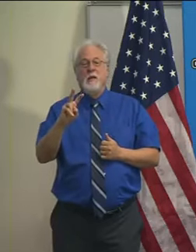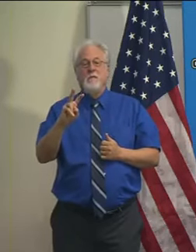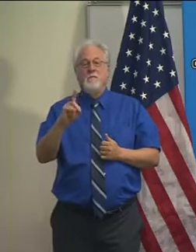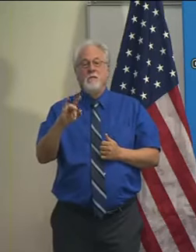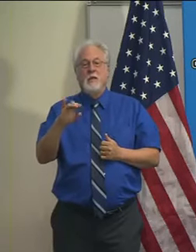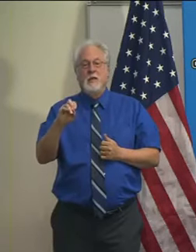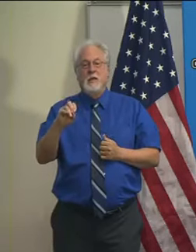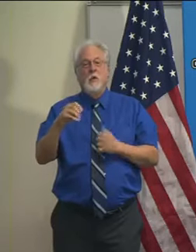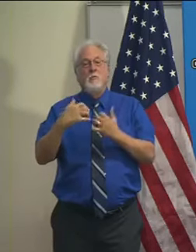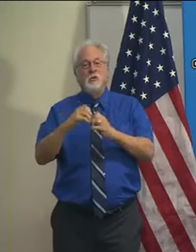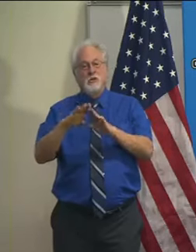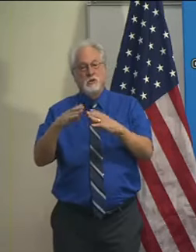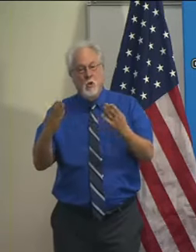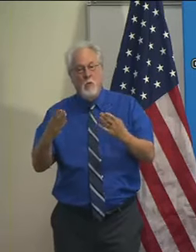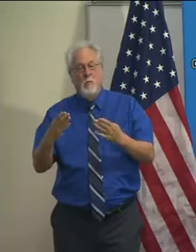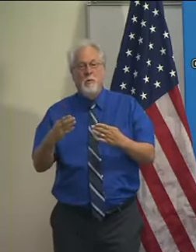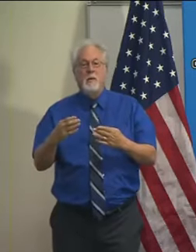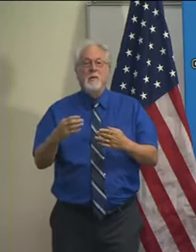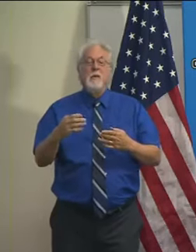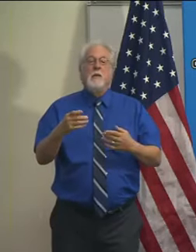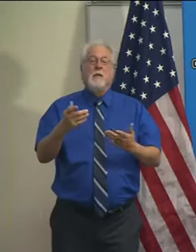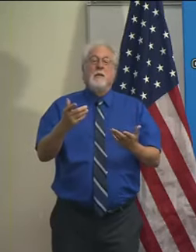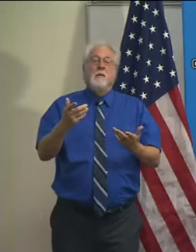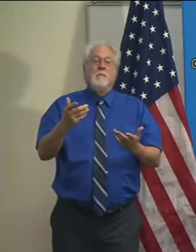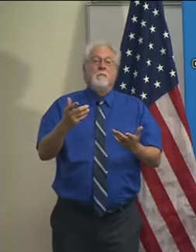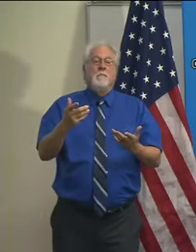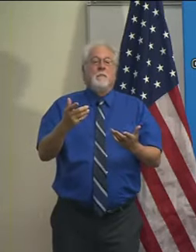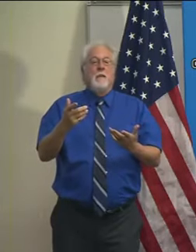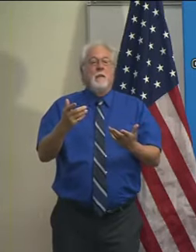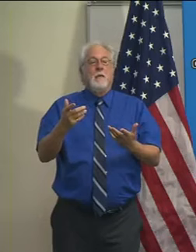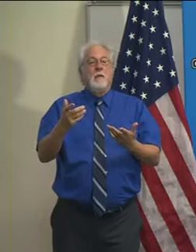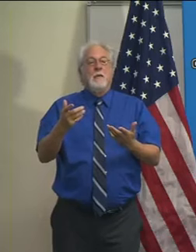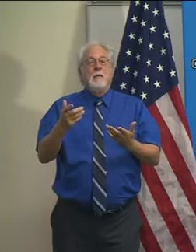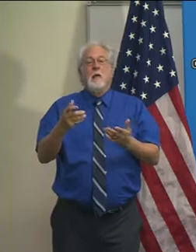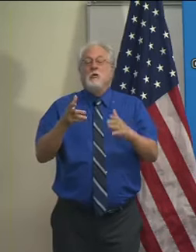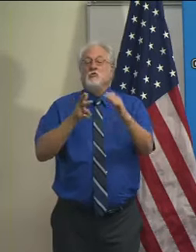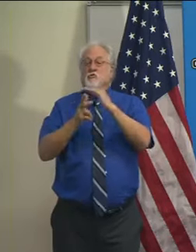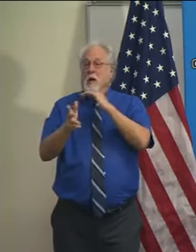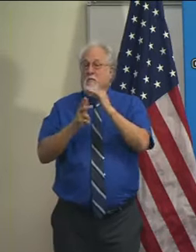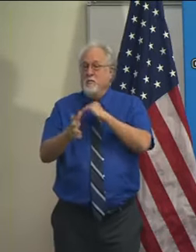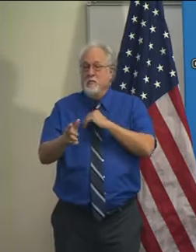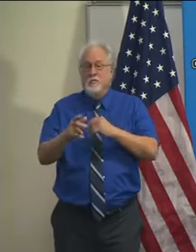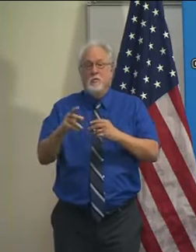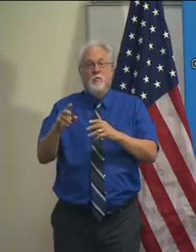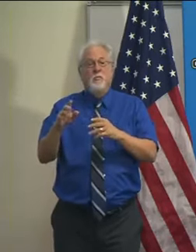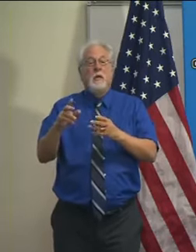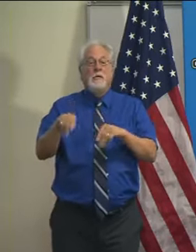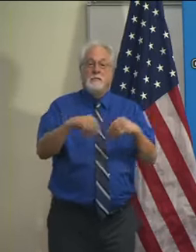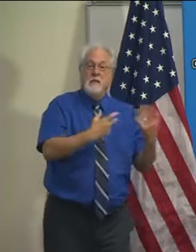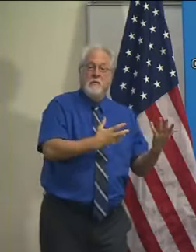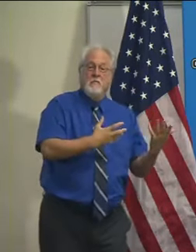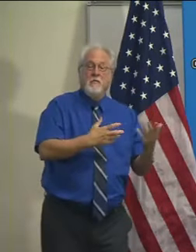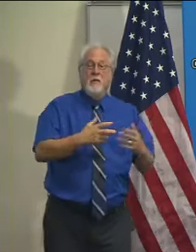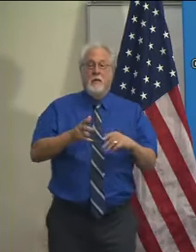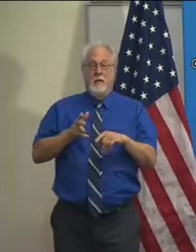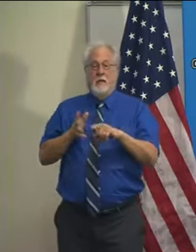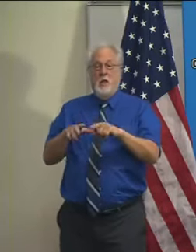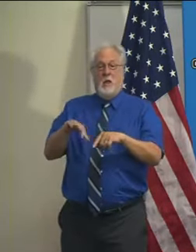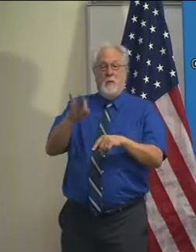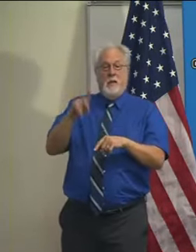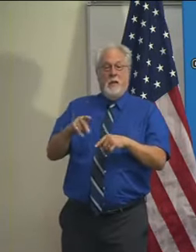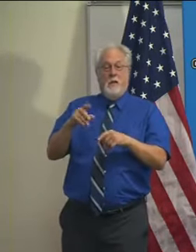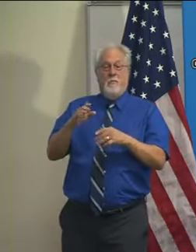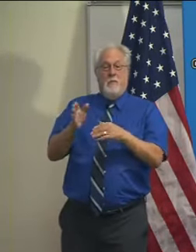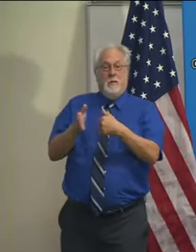they have remaining open. The ability to do drive-through delivery, curbside pickup, and then